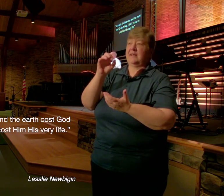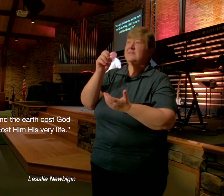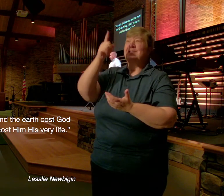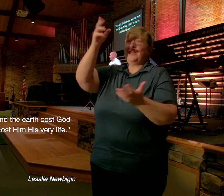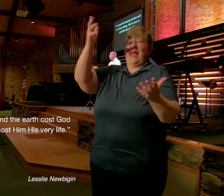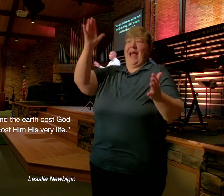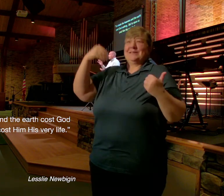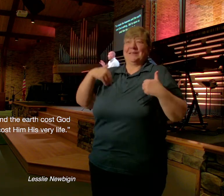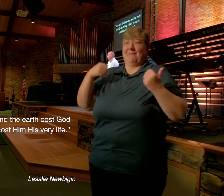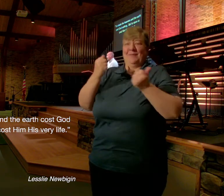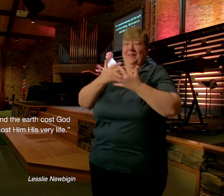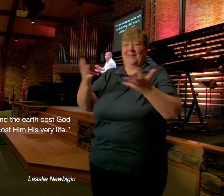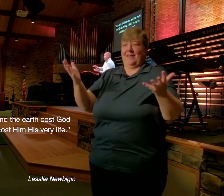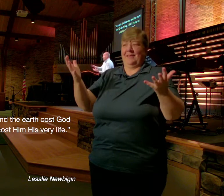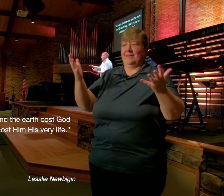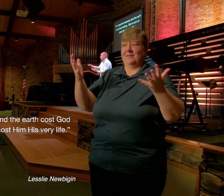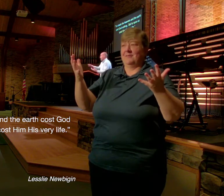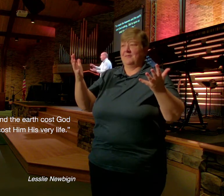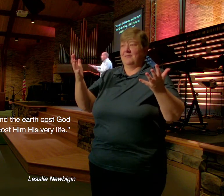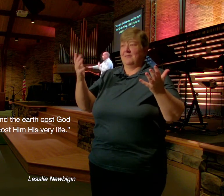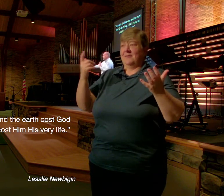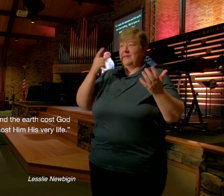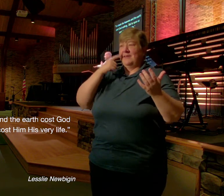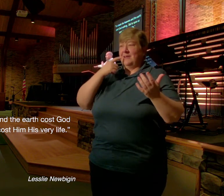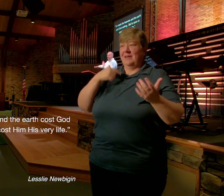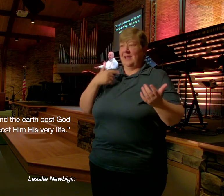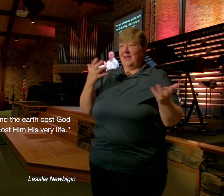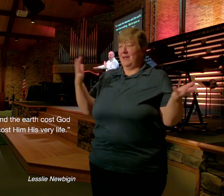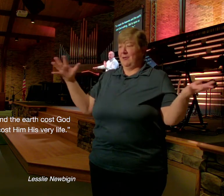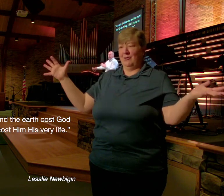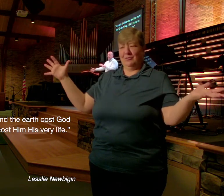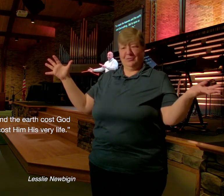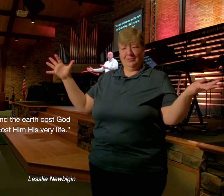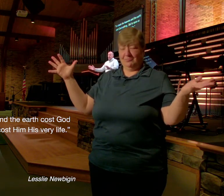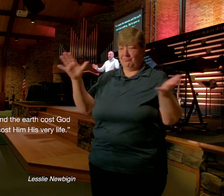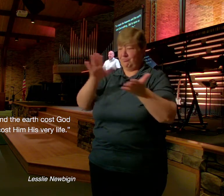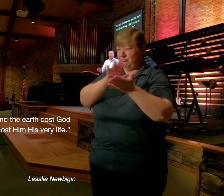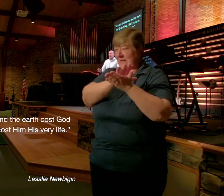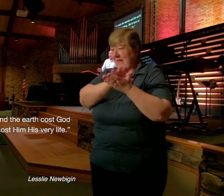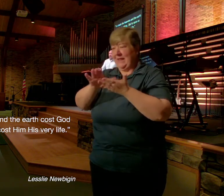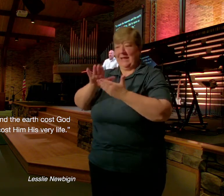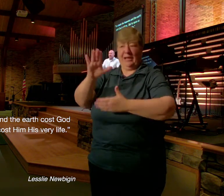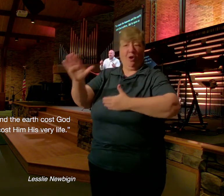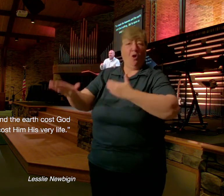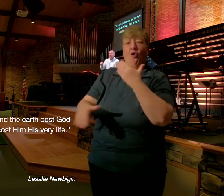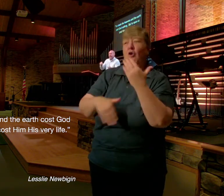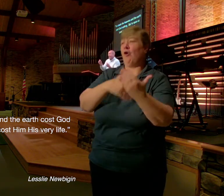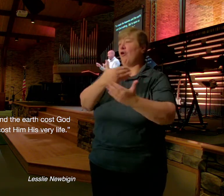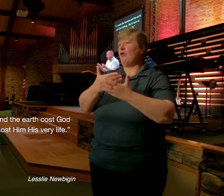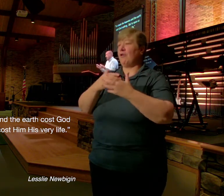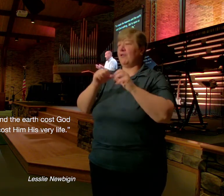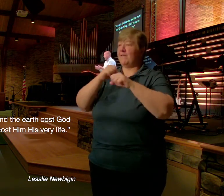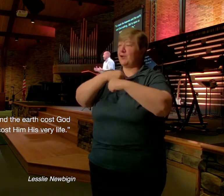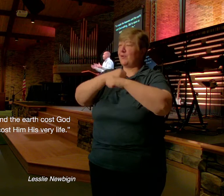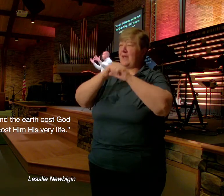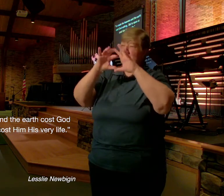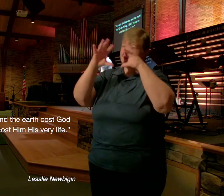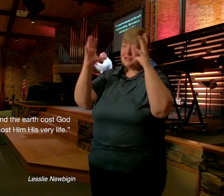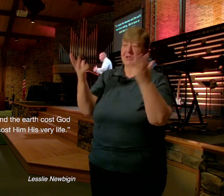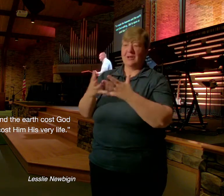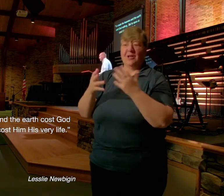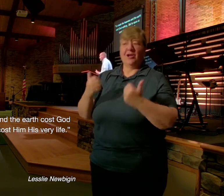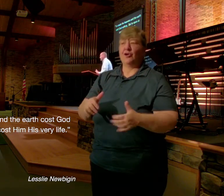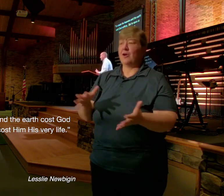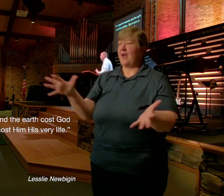And who Could wipe The board Of creation Clean And start All over Decided instead To